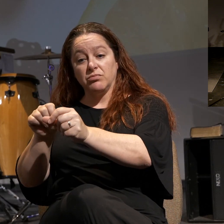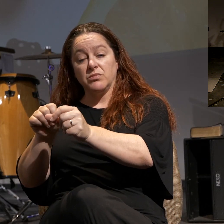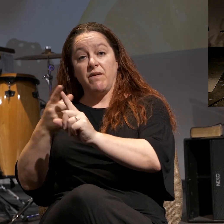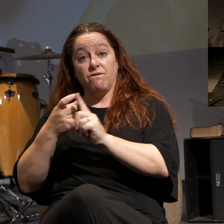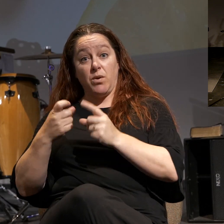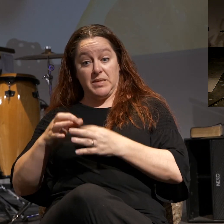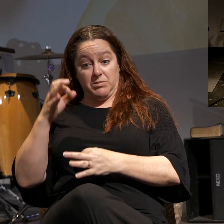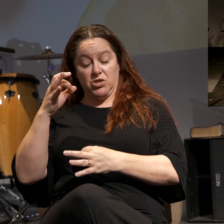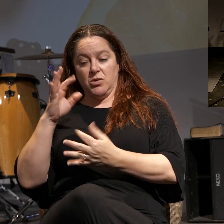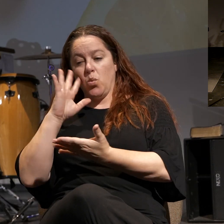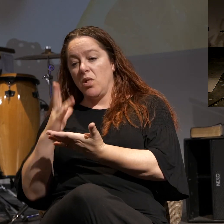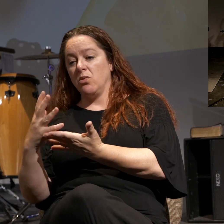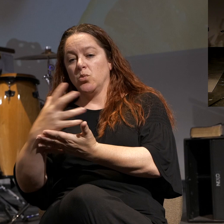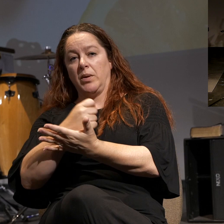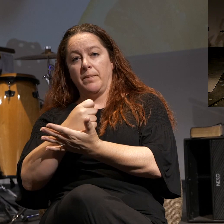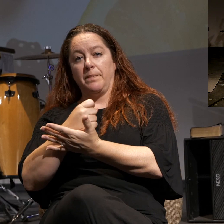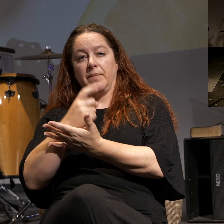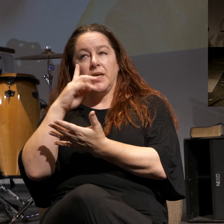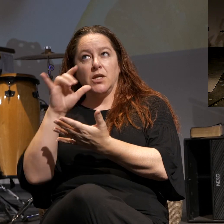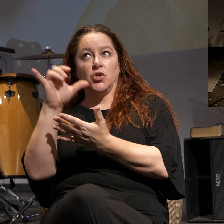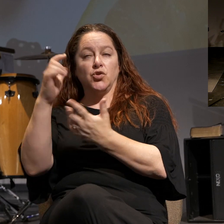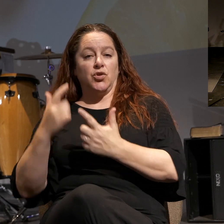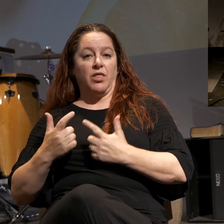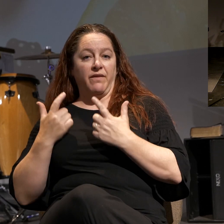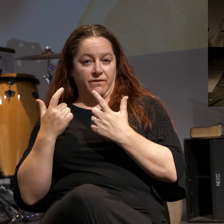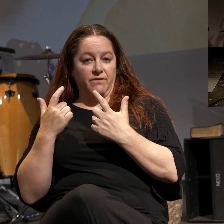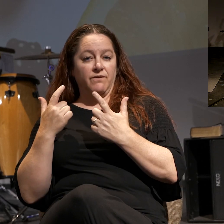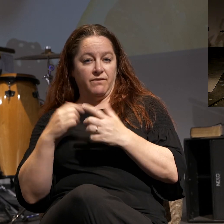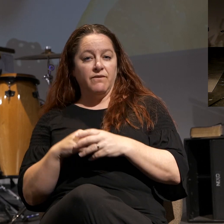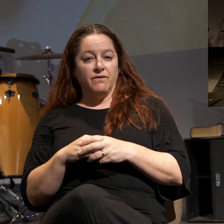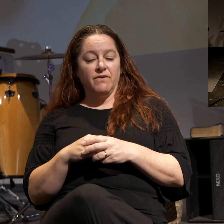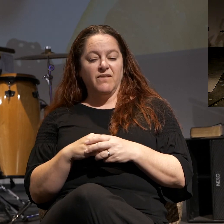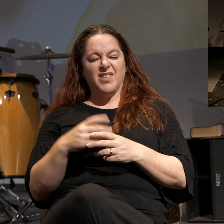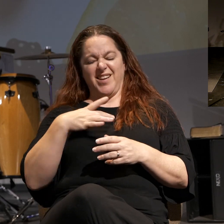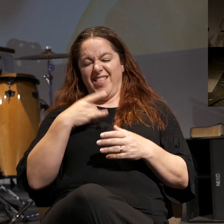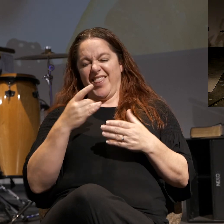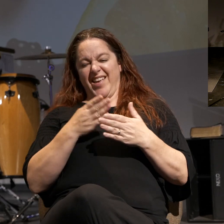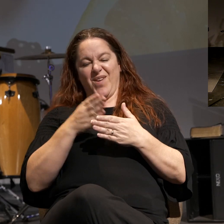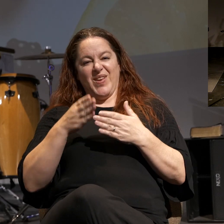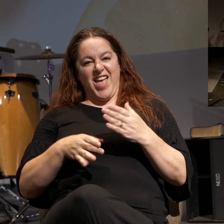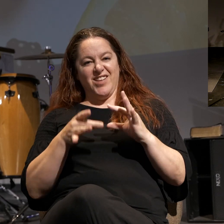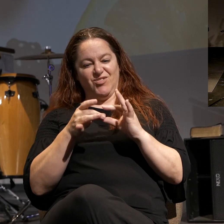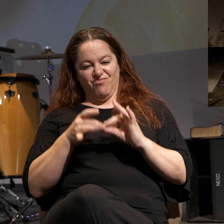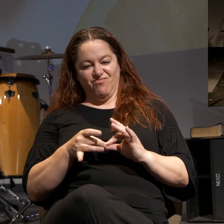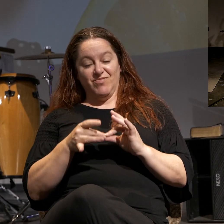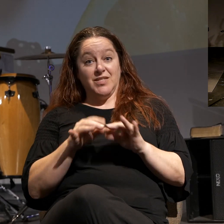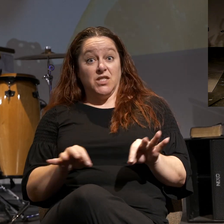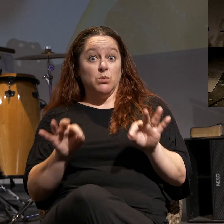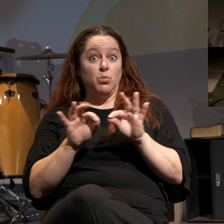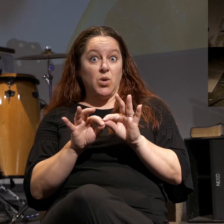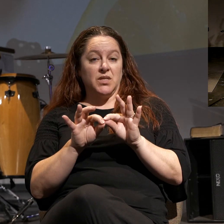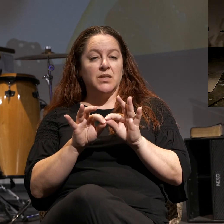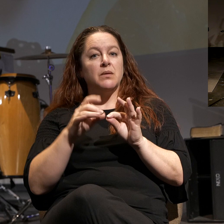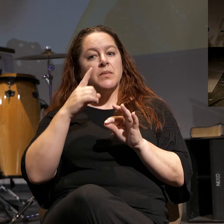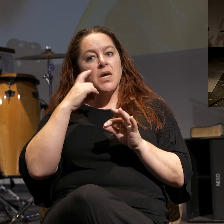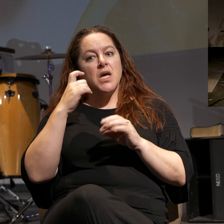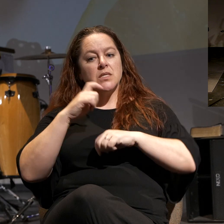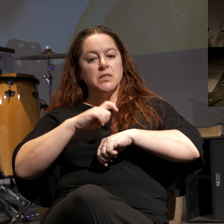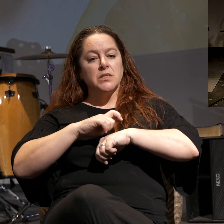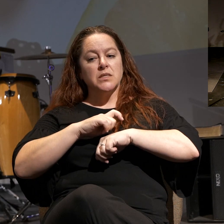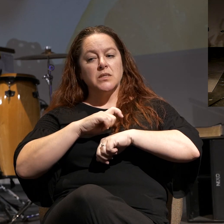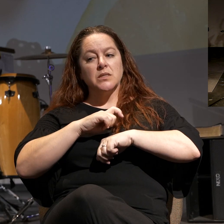the Spirit, will reap eternal life. And then I like how he ends it, because this is really important, because it takes a while to